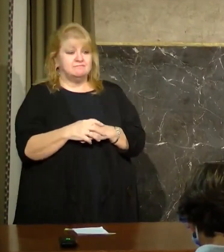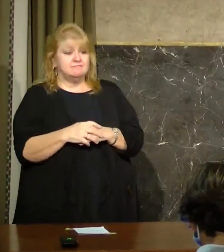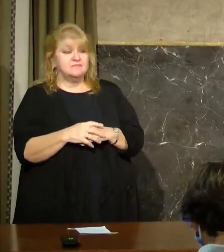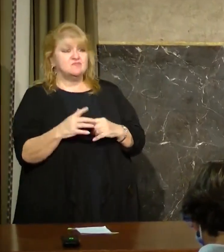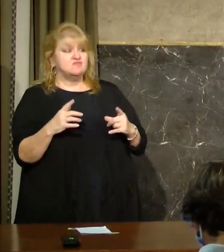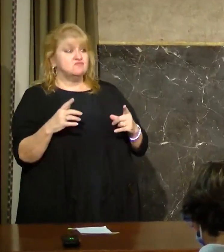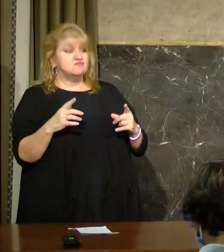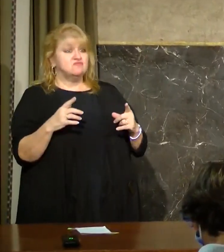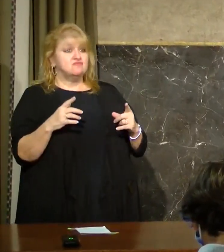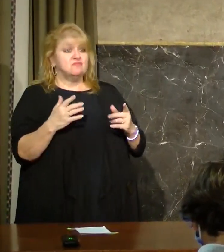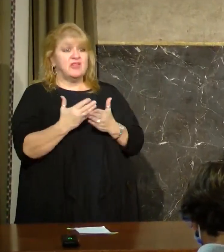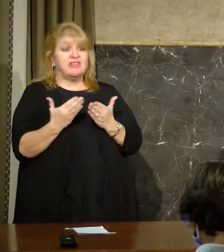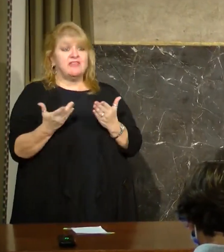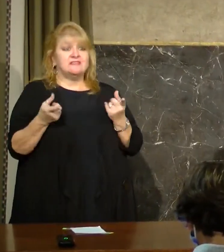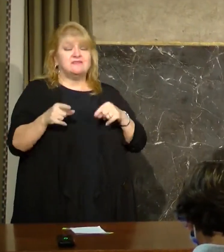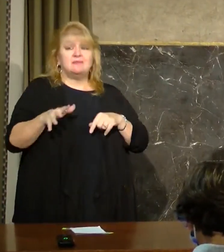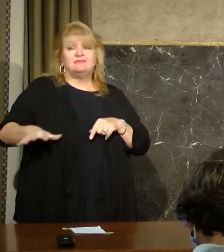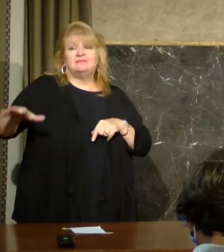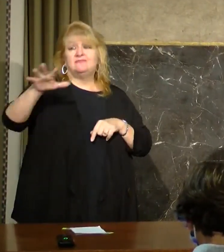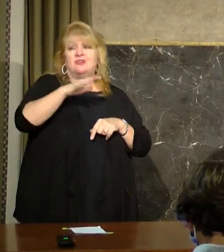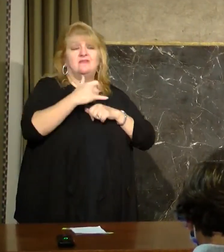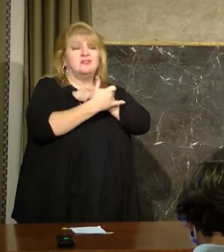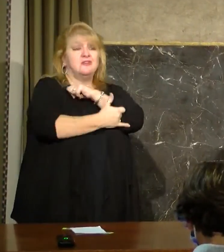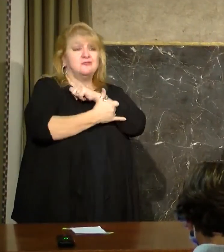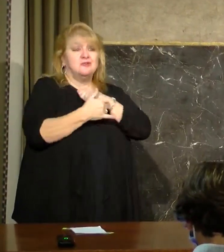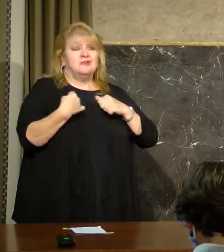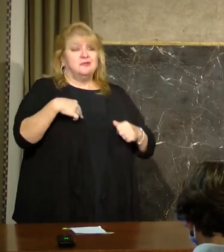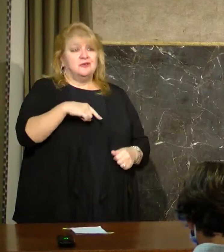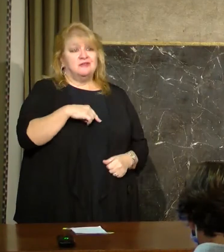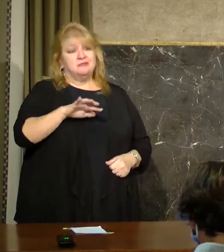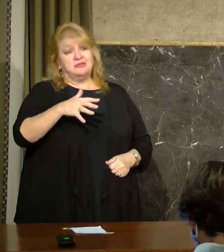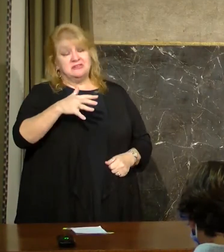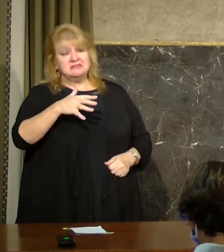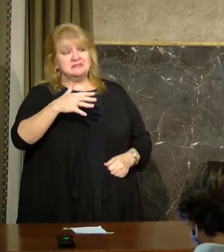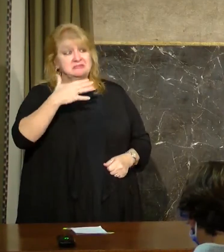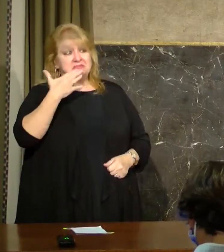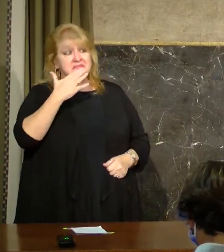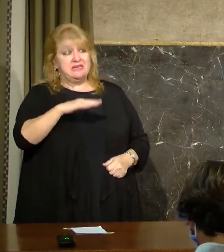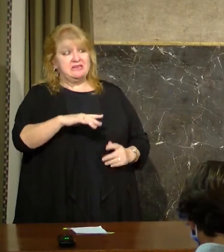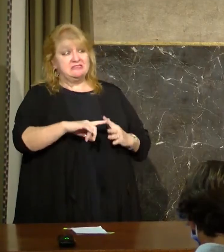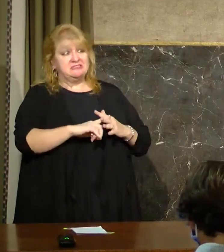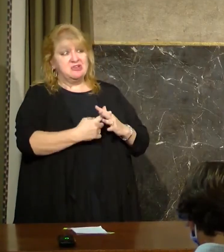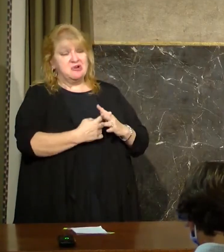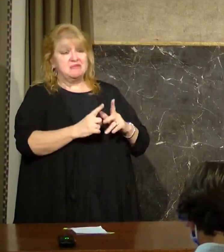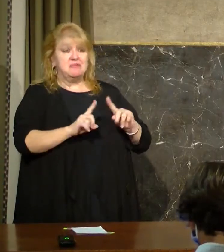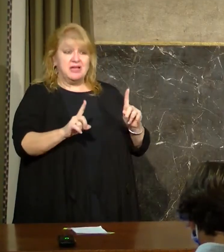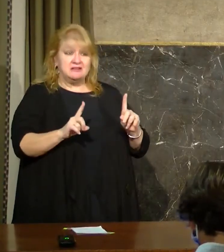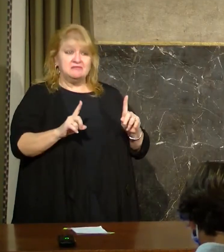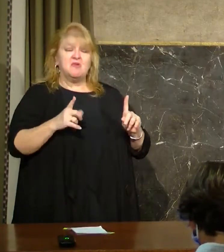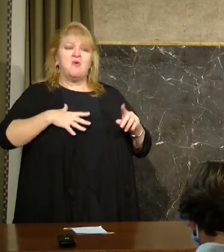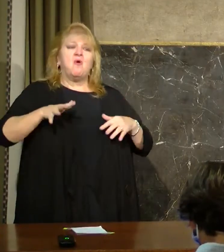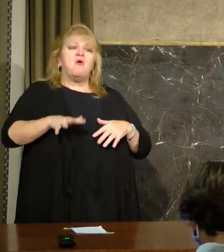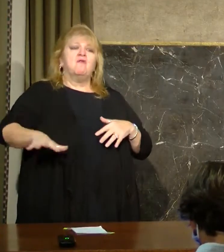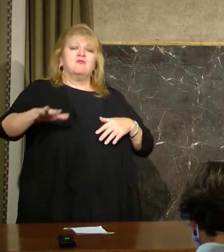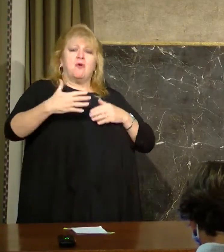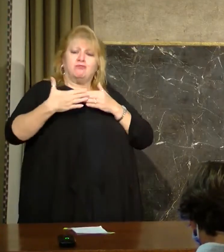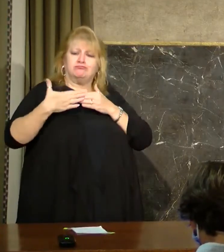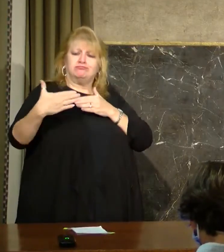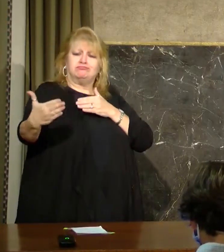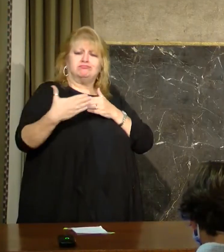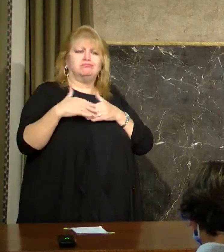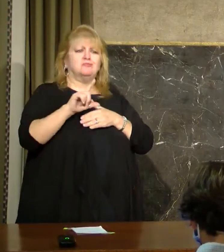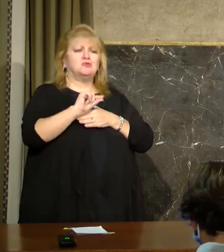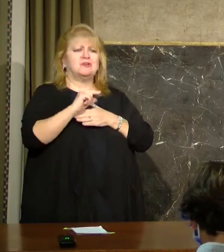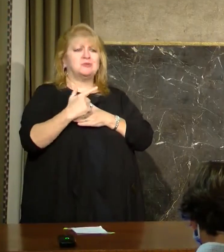Based on things happening around the country today, we're off to a pretty bad start, but I'm confident that overall 2021 is going to be a much better